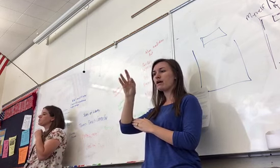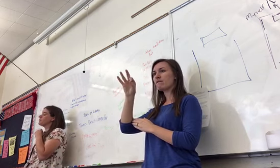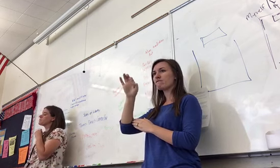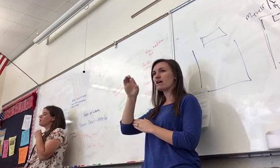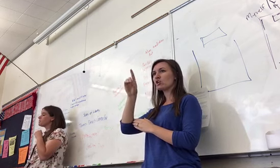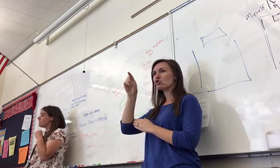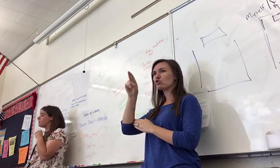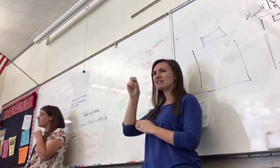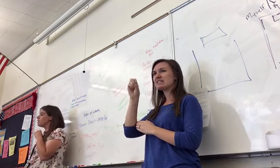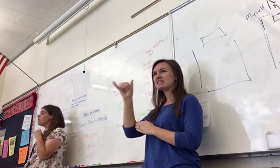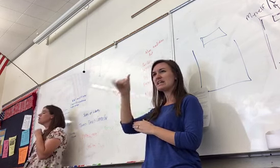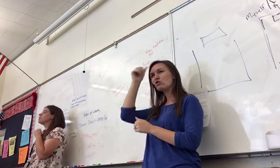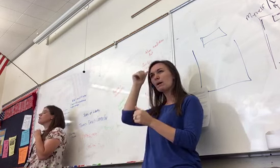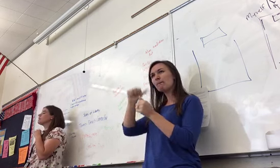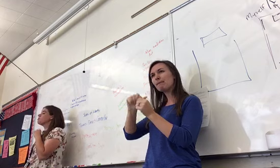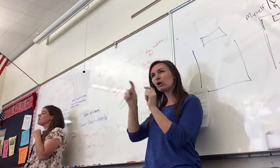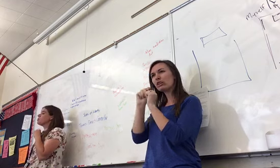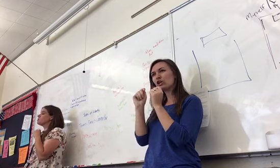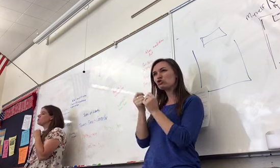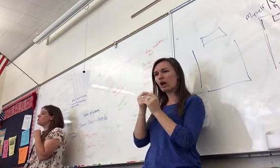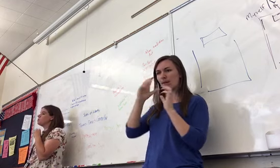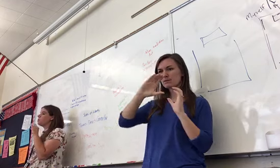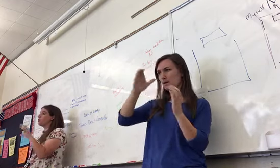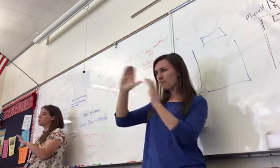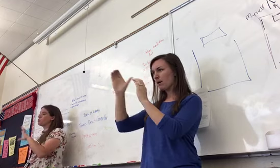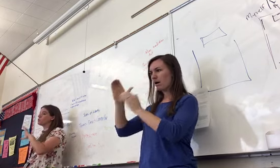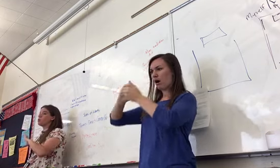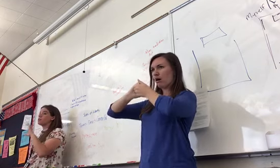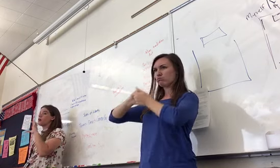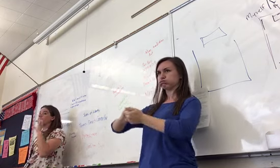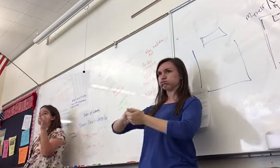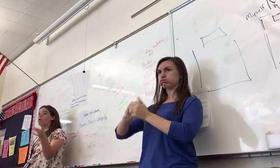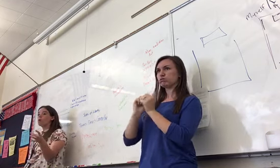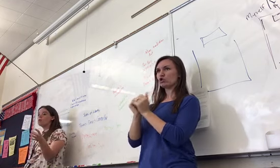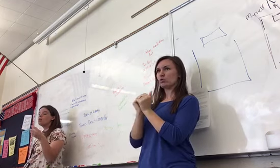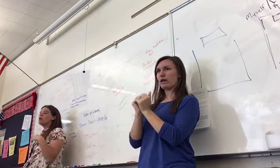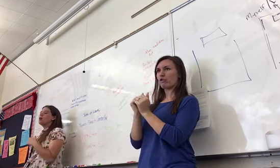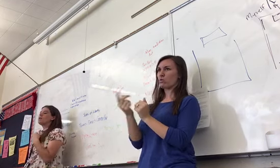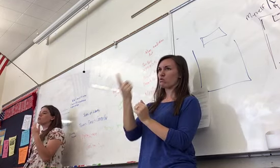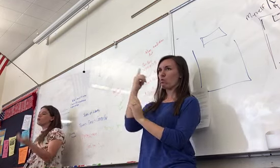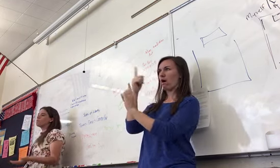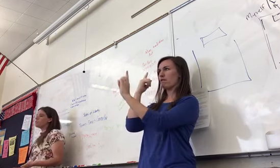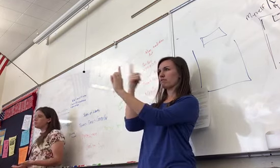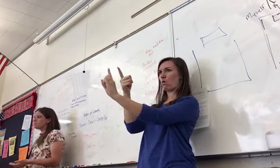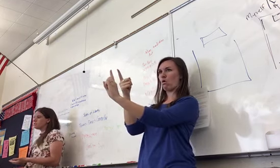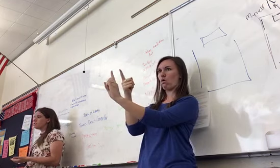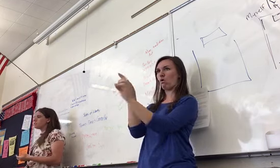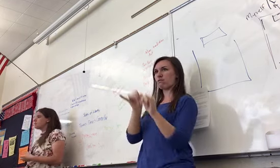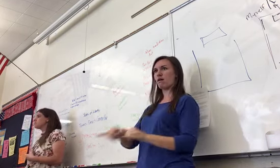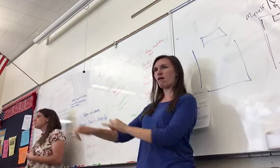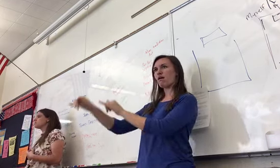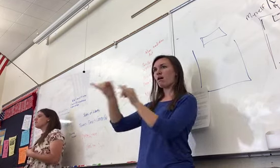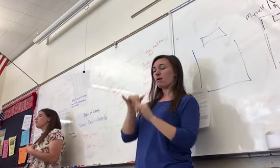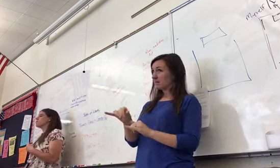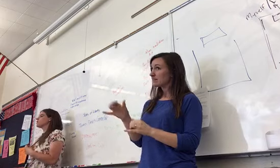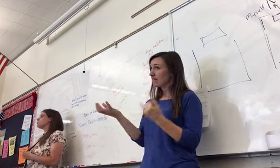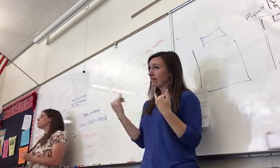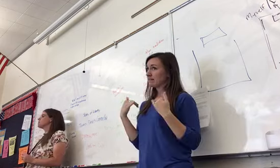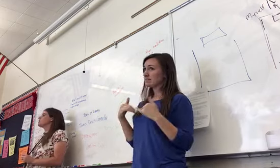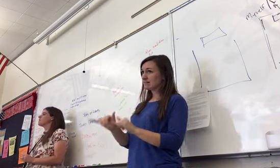the tribes come together so that they can be able to work towards one common goal. Iroquois Confederacy still exists. They're also going to be the ones that